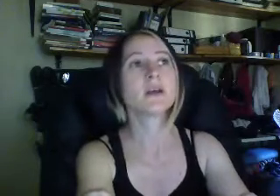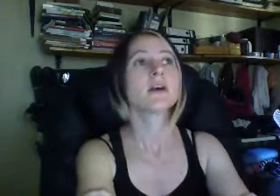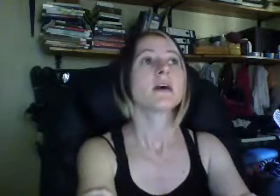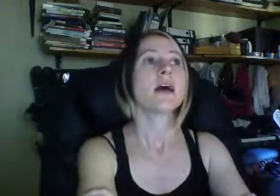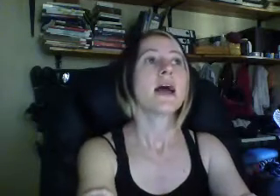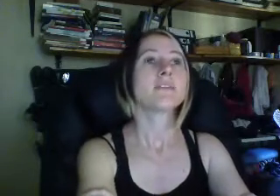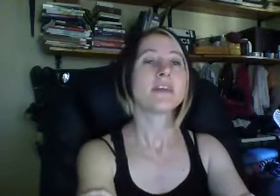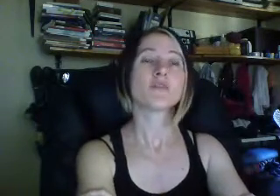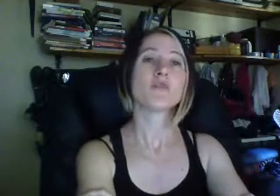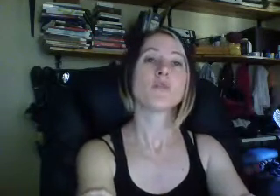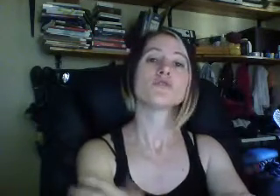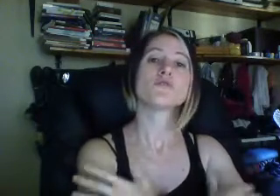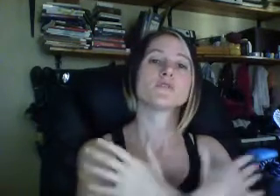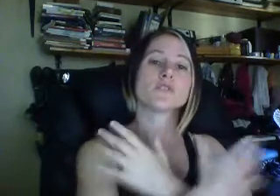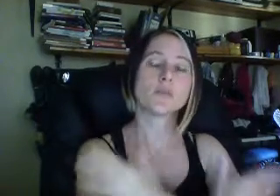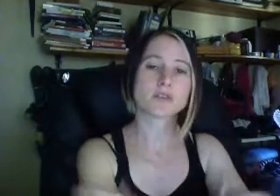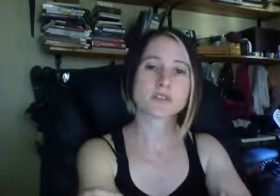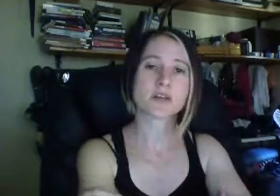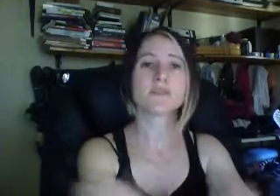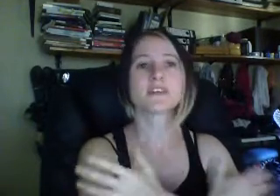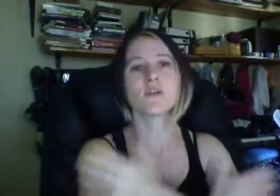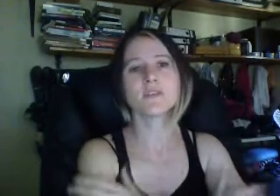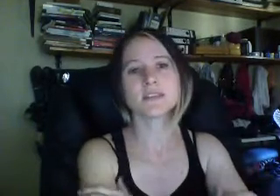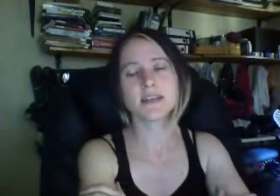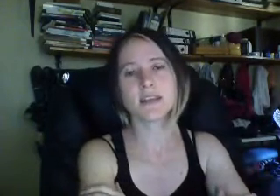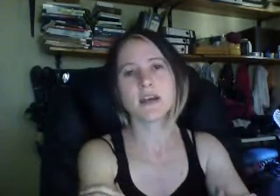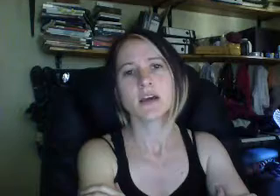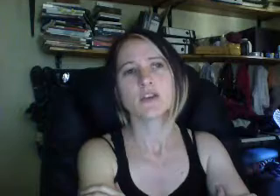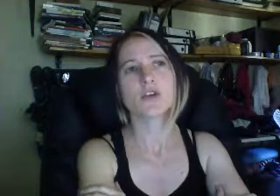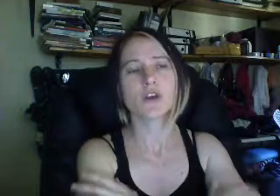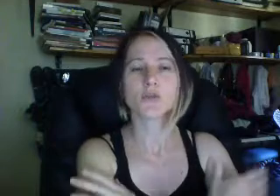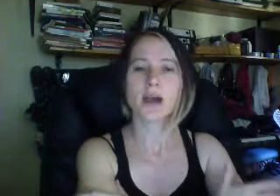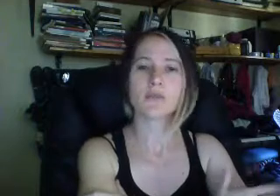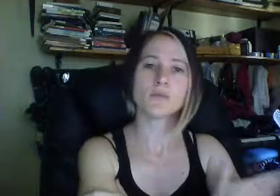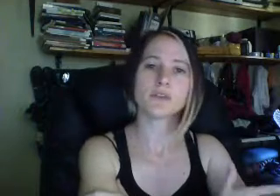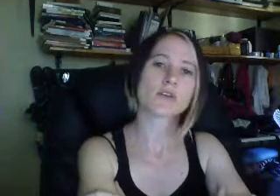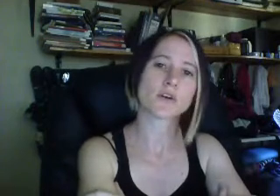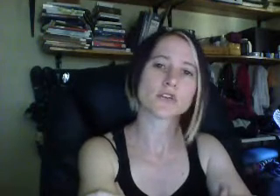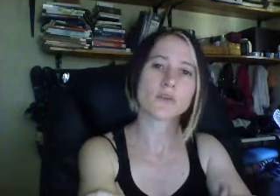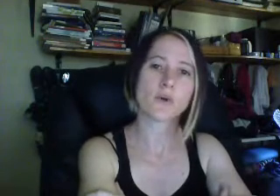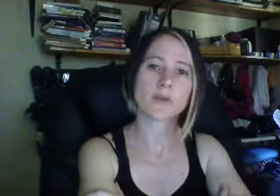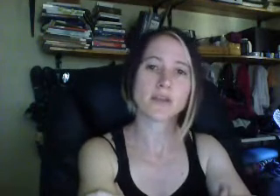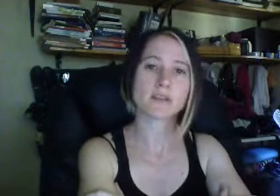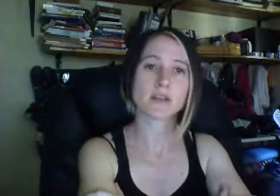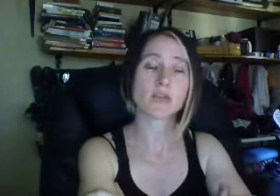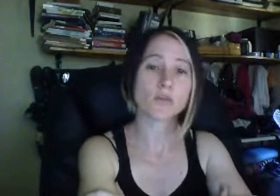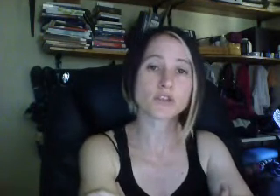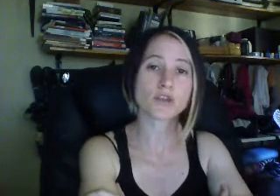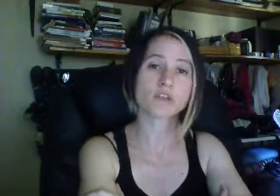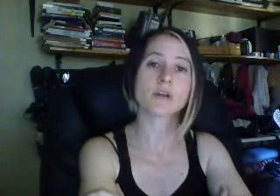and therefore you feel good about yourself. That's obviously, you're going to have women that are going to grow up believing that a porn star is